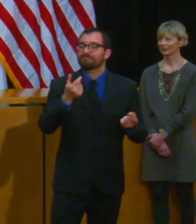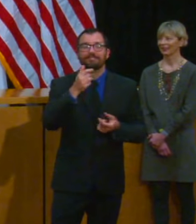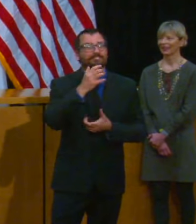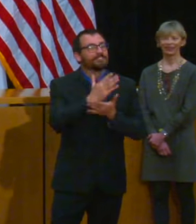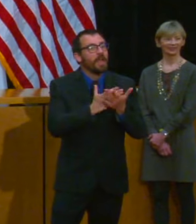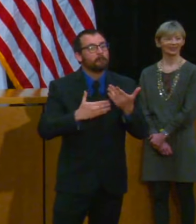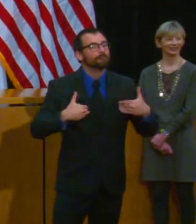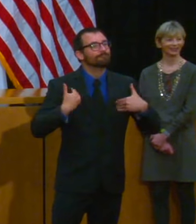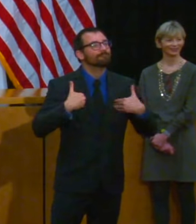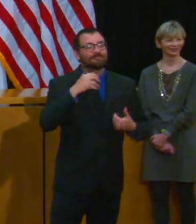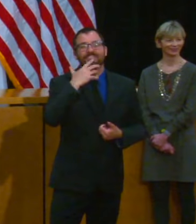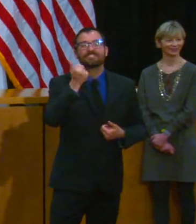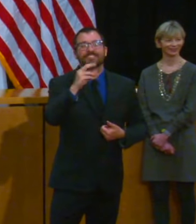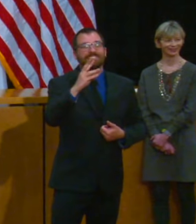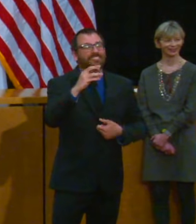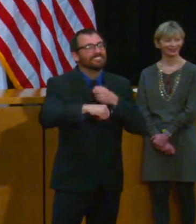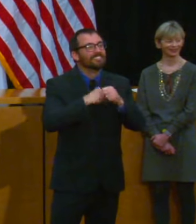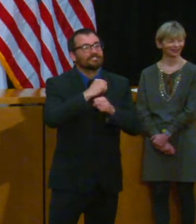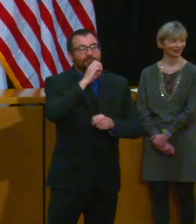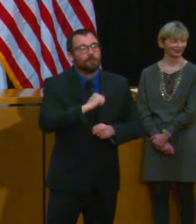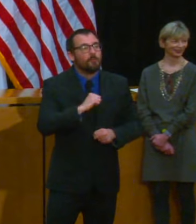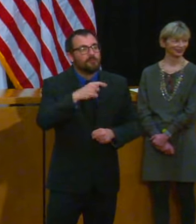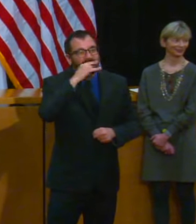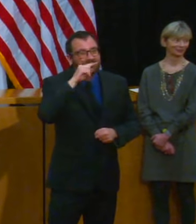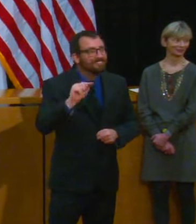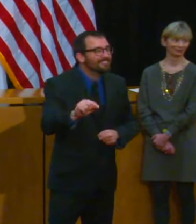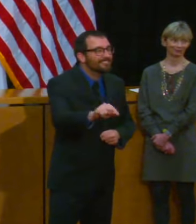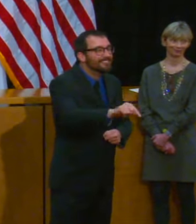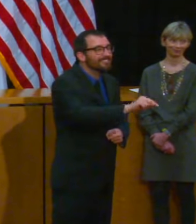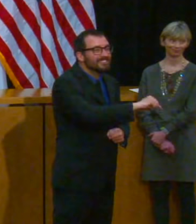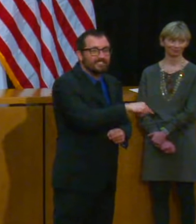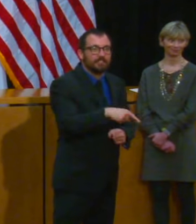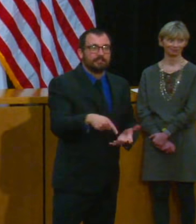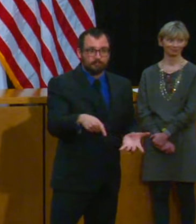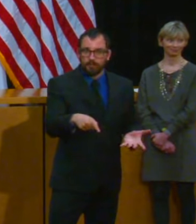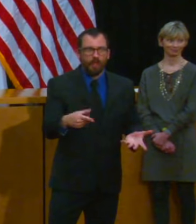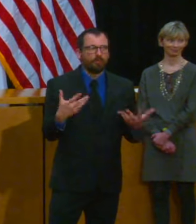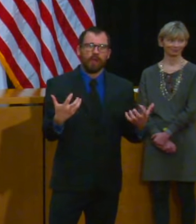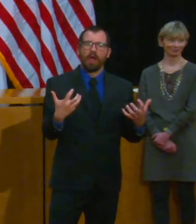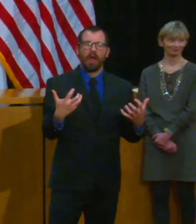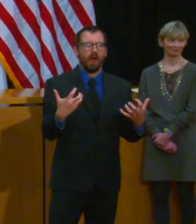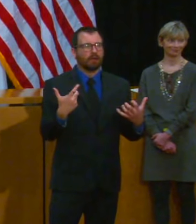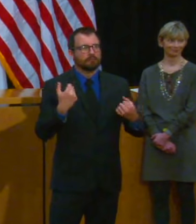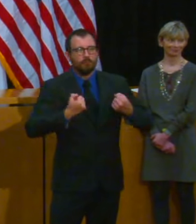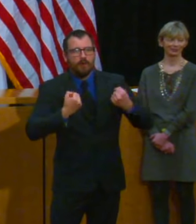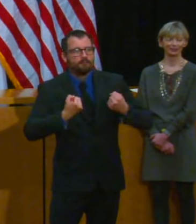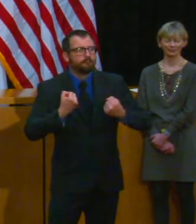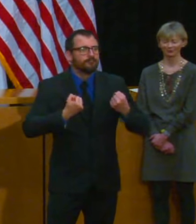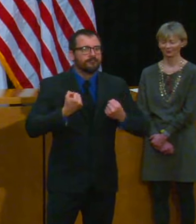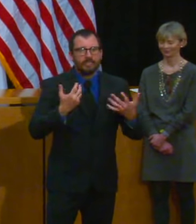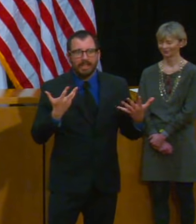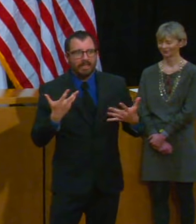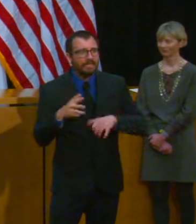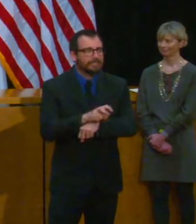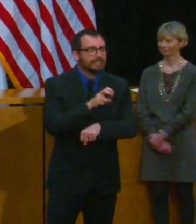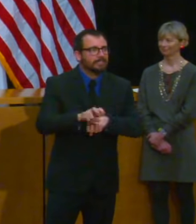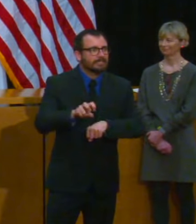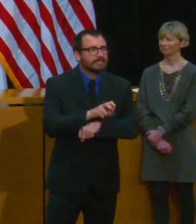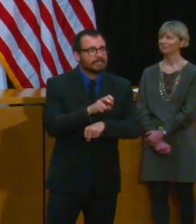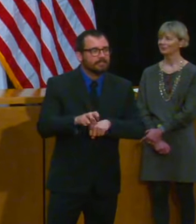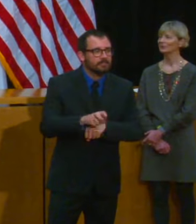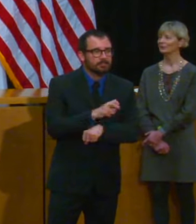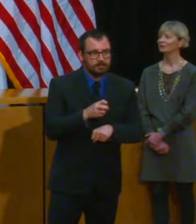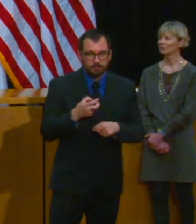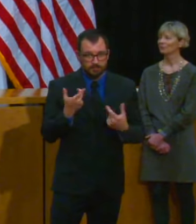out there right now a lot of parents would like to get behind the wheel or get their kids behind the wheel and there's less things to hit It's one of the things